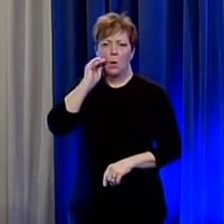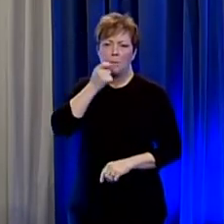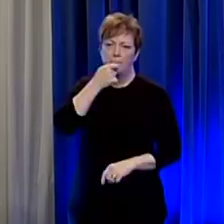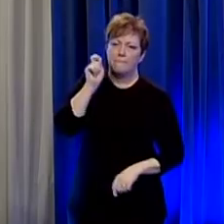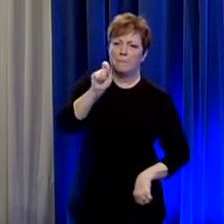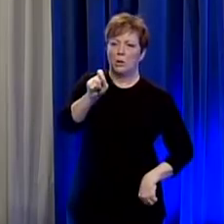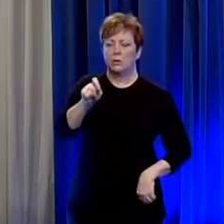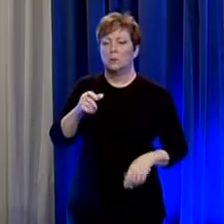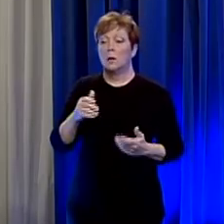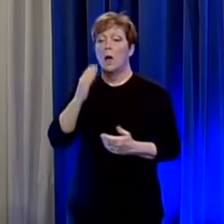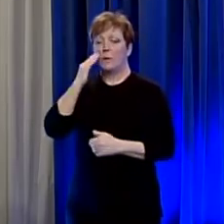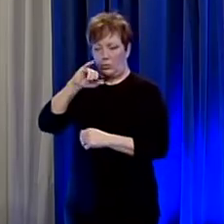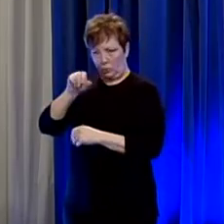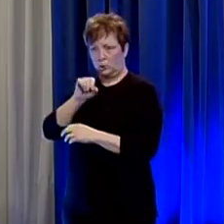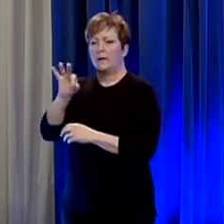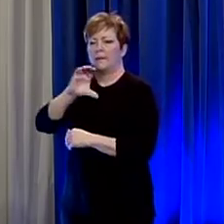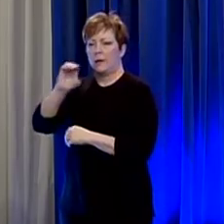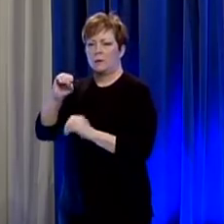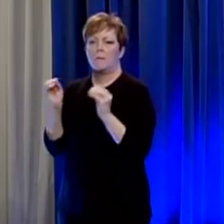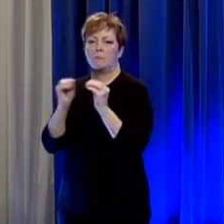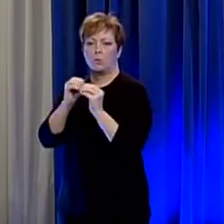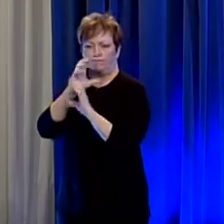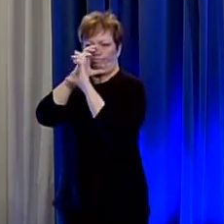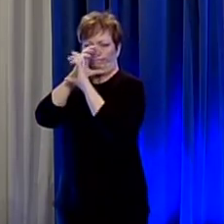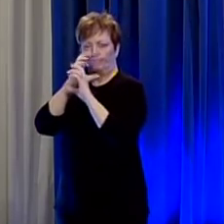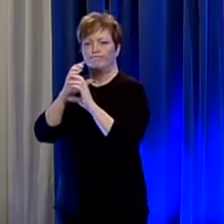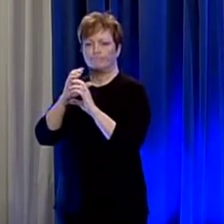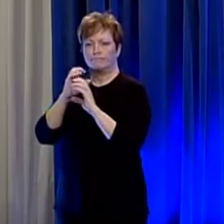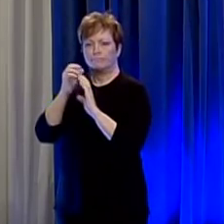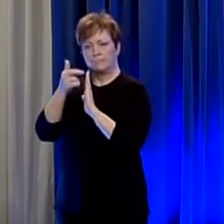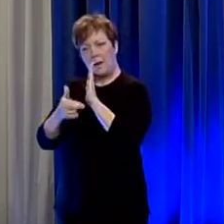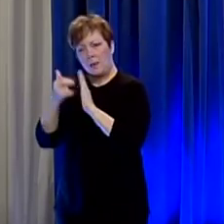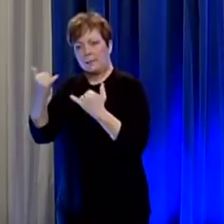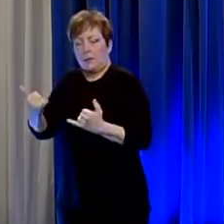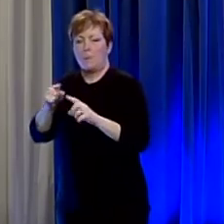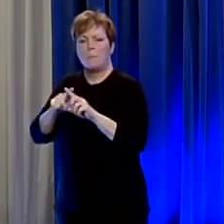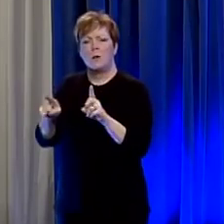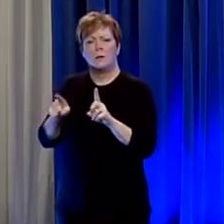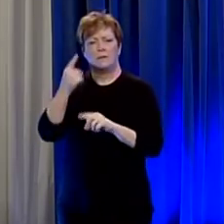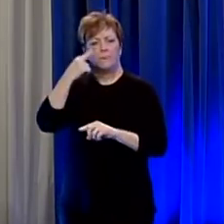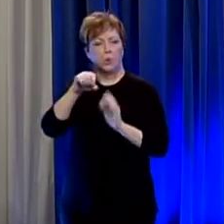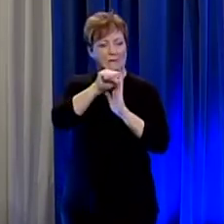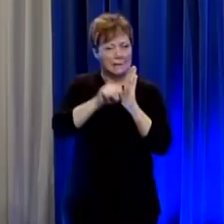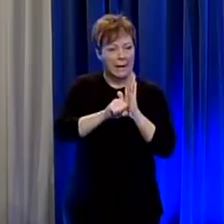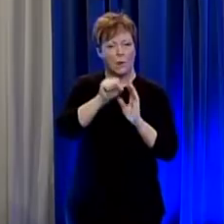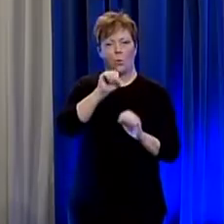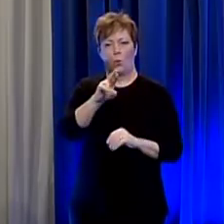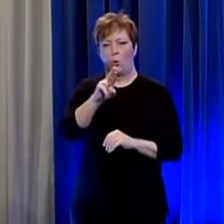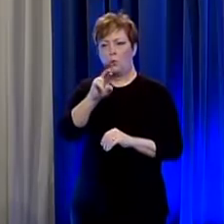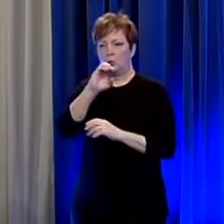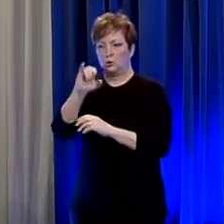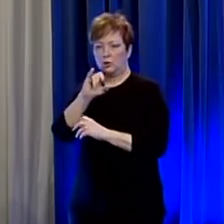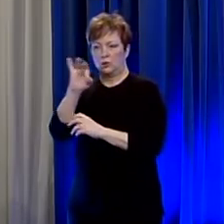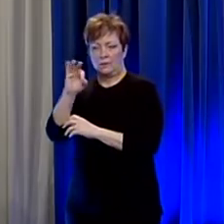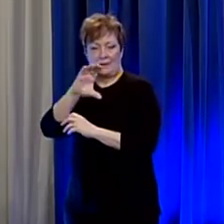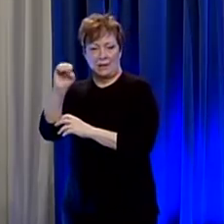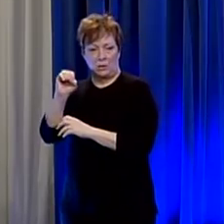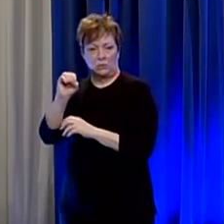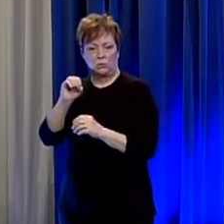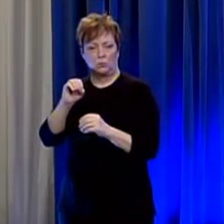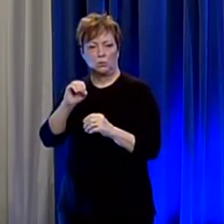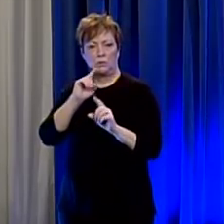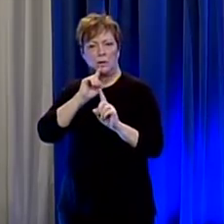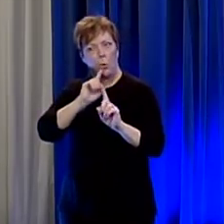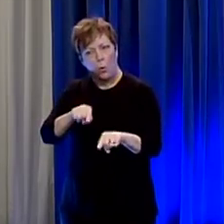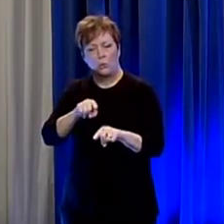jefferson county has a little bit more stricter guidelines right now but what would it take for either the state or jefferson county to issue a stay-at-home order